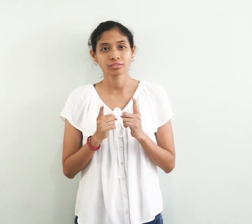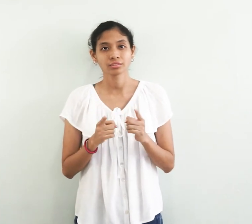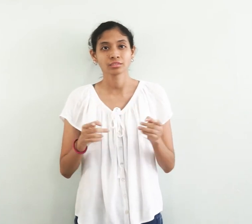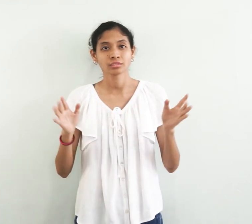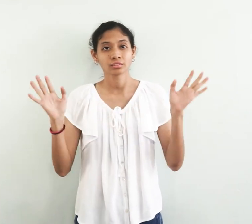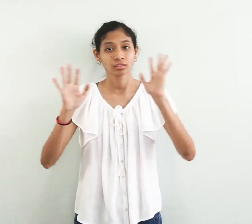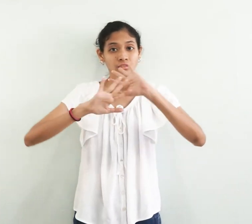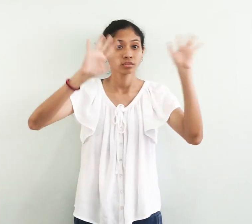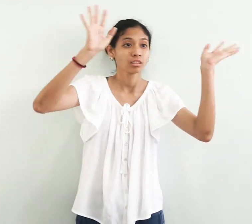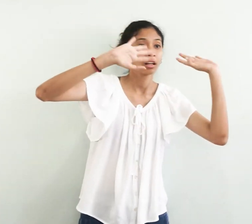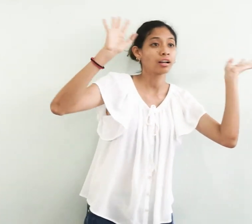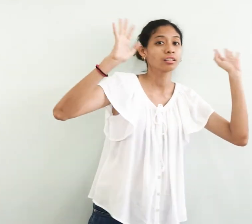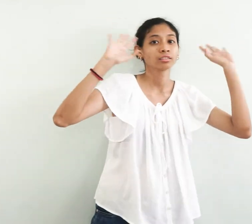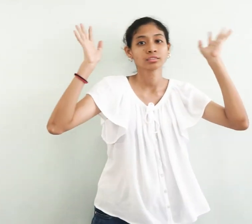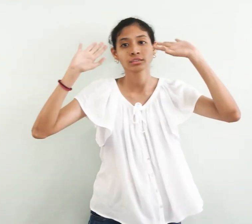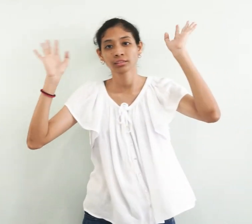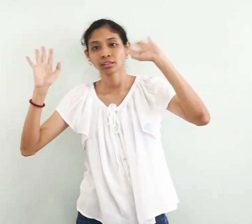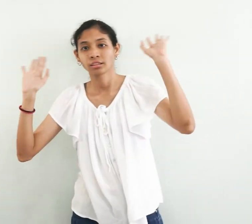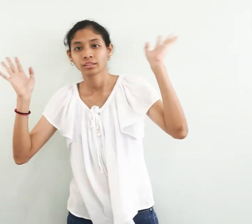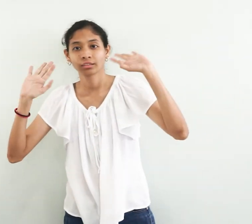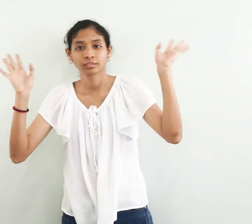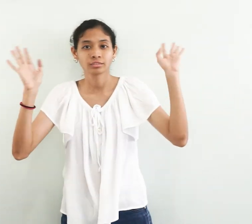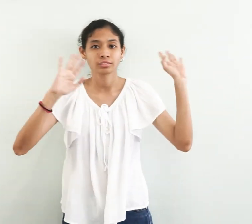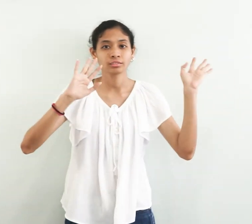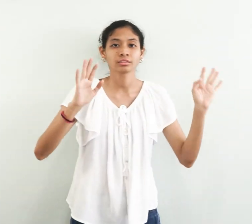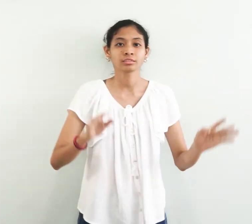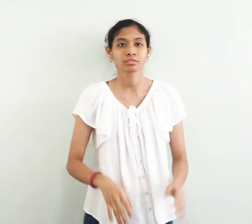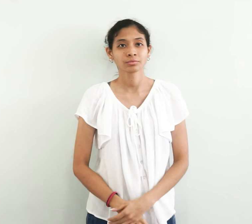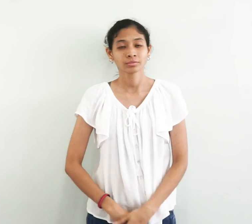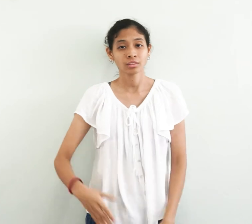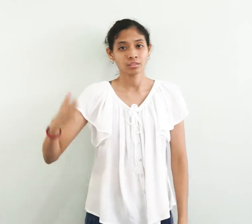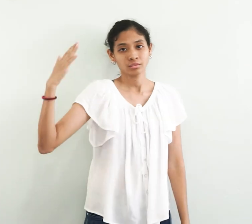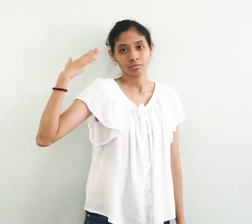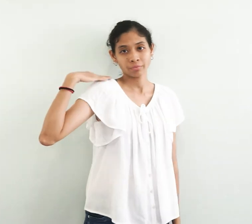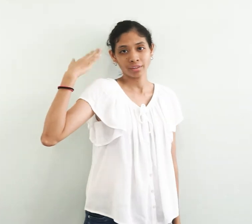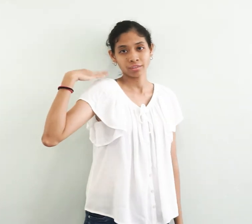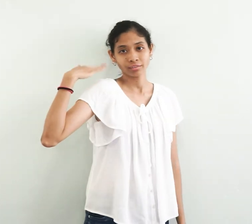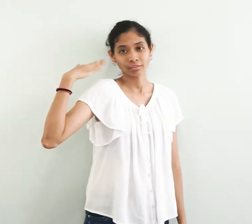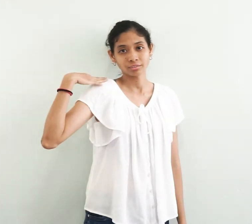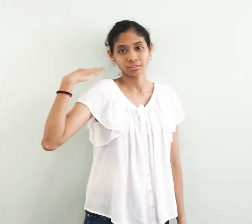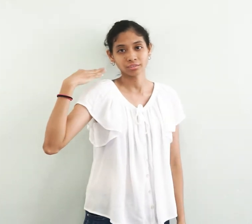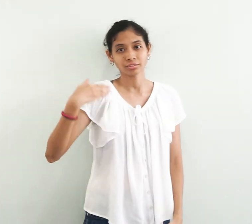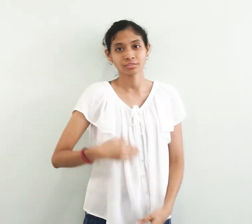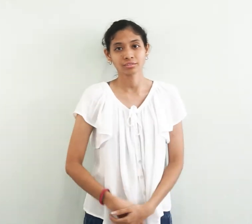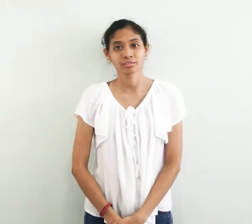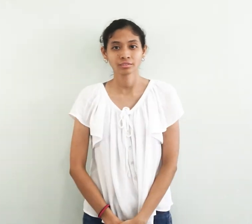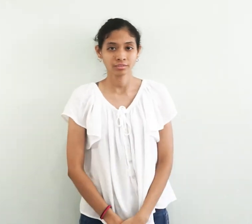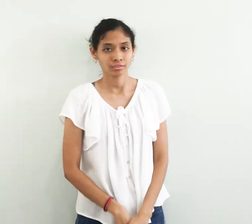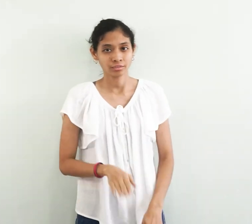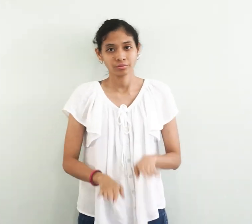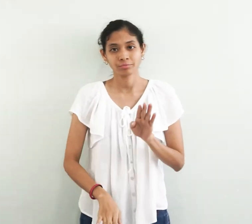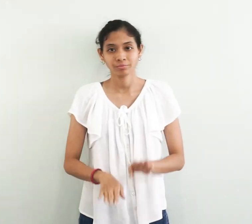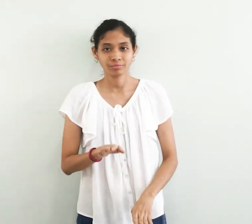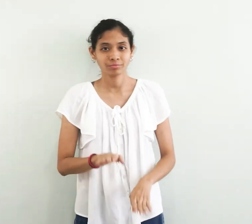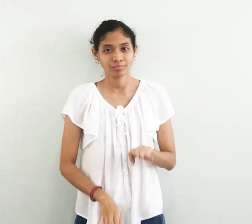Wave your hands. Gentle tap on the shoulder. Or stamp your feet.